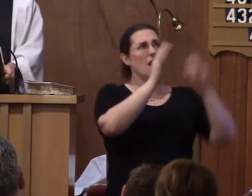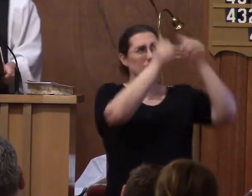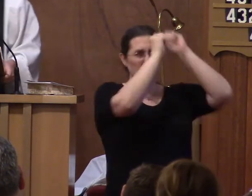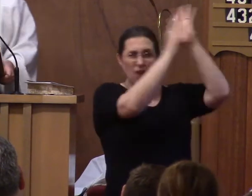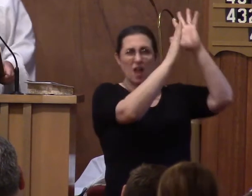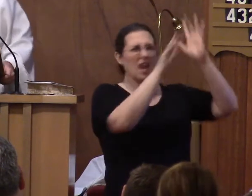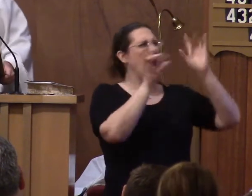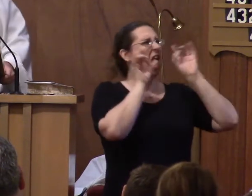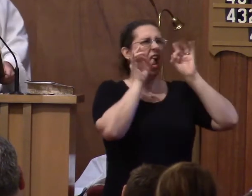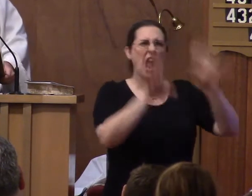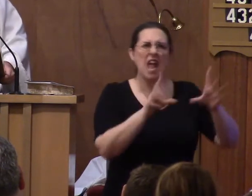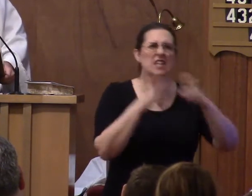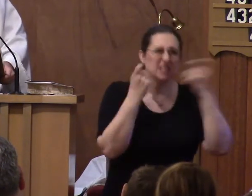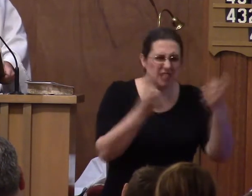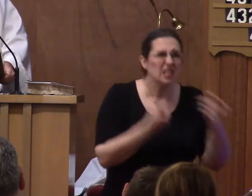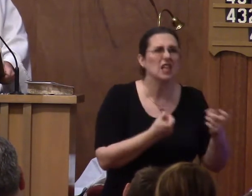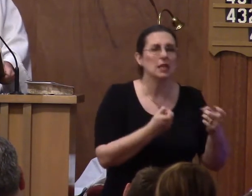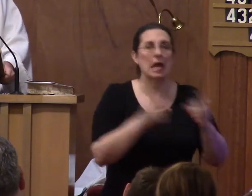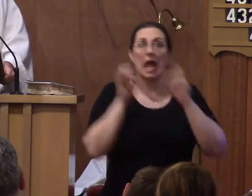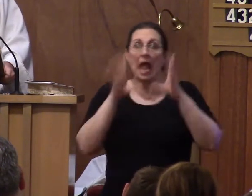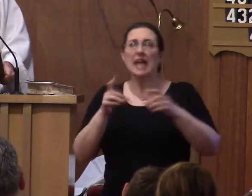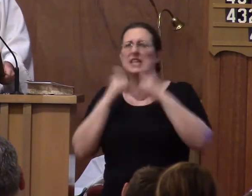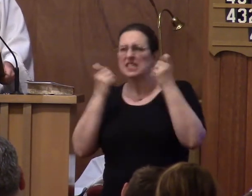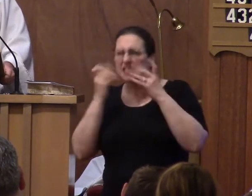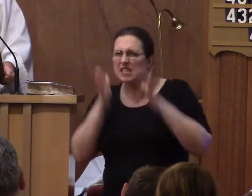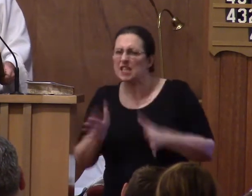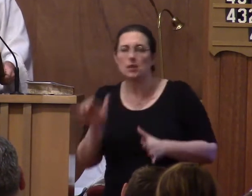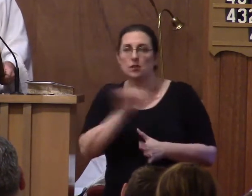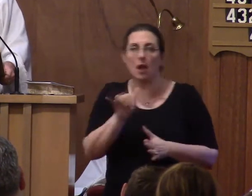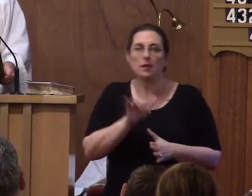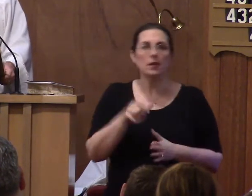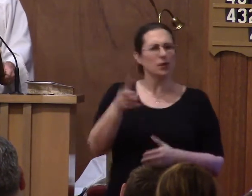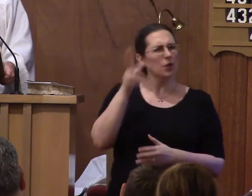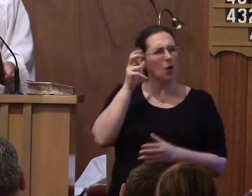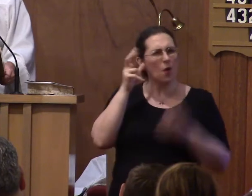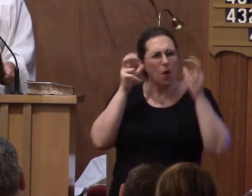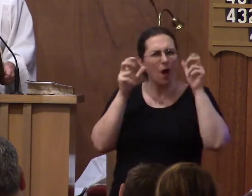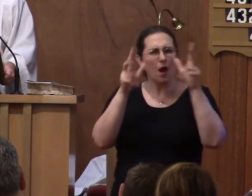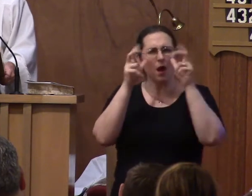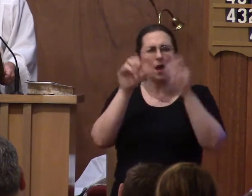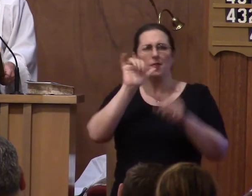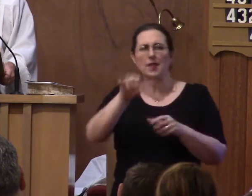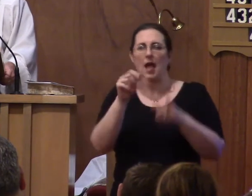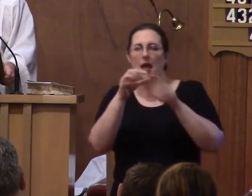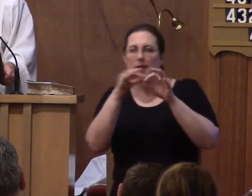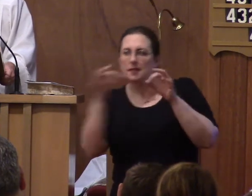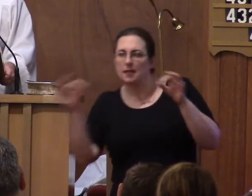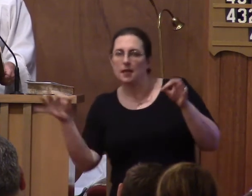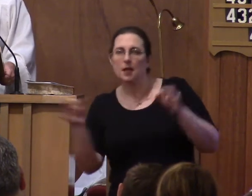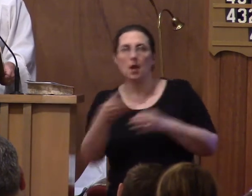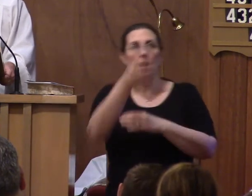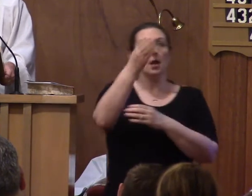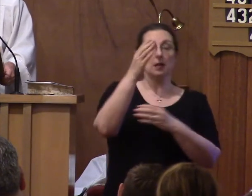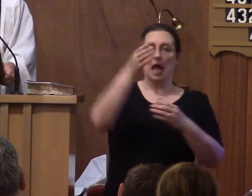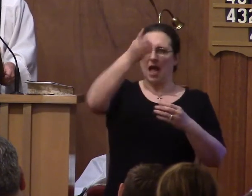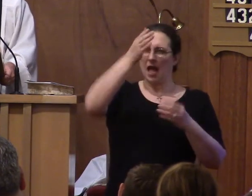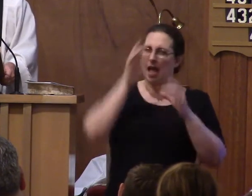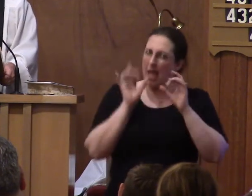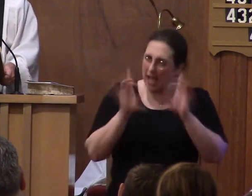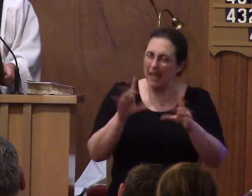He hates sinners too. Have you ever heard that phrase? God hate the sin, but love the sinner? I think